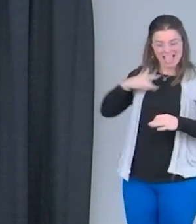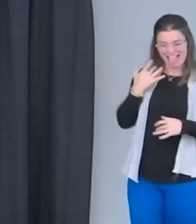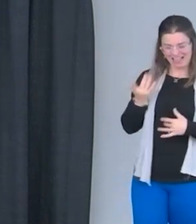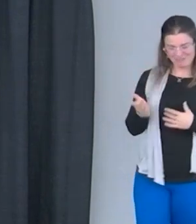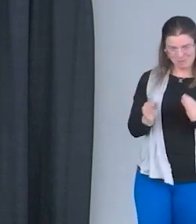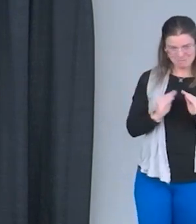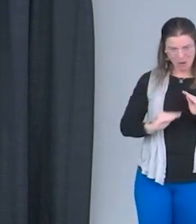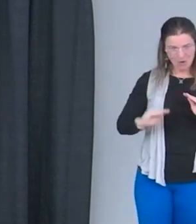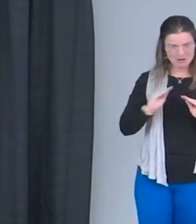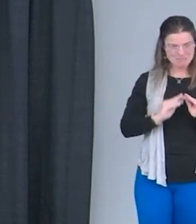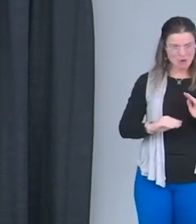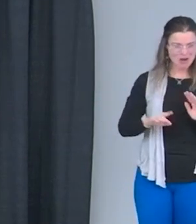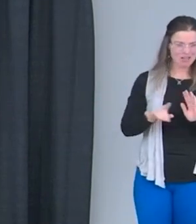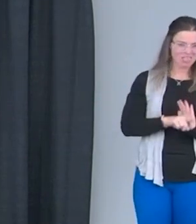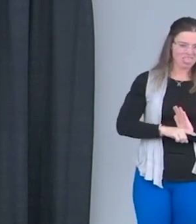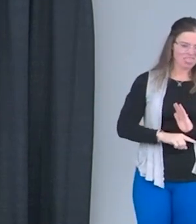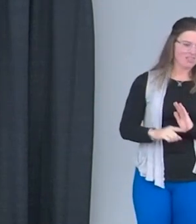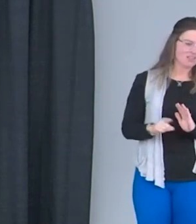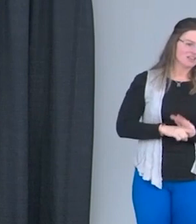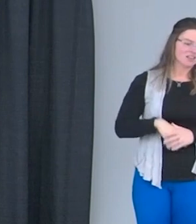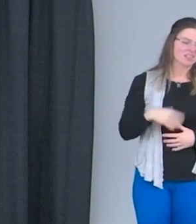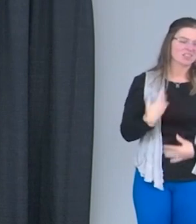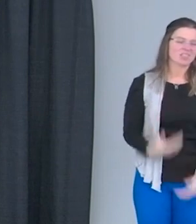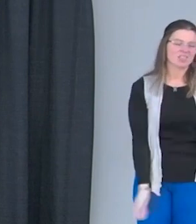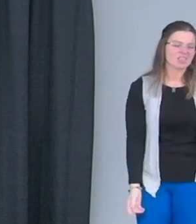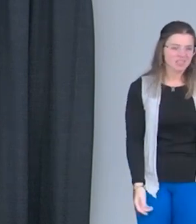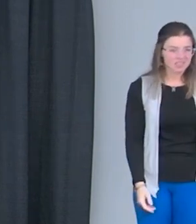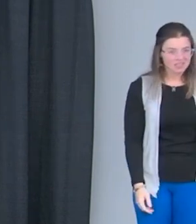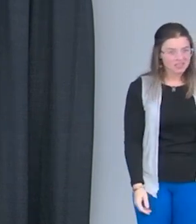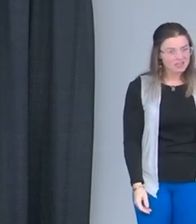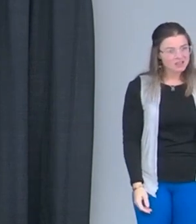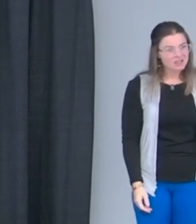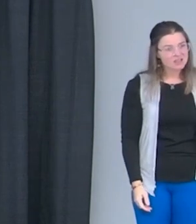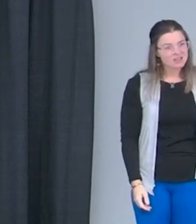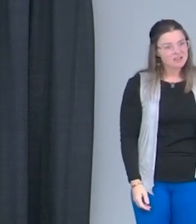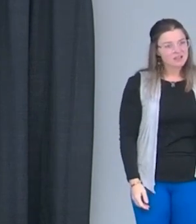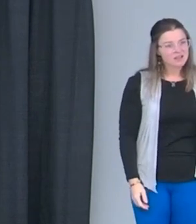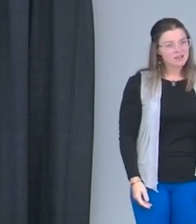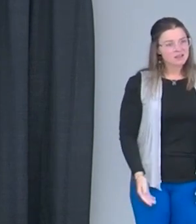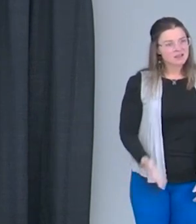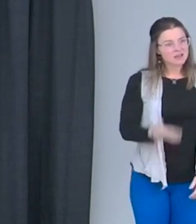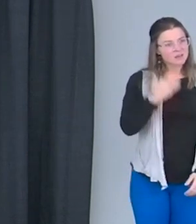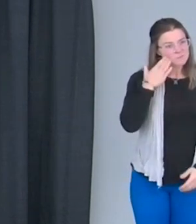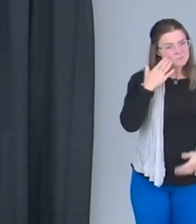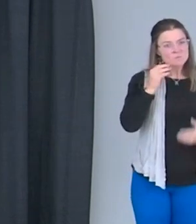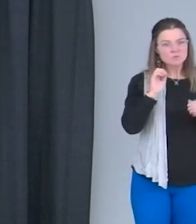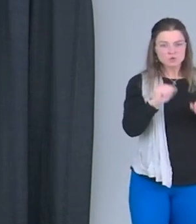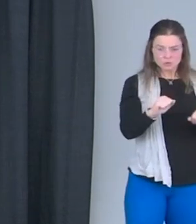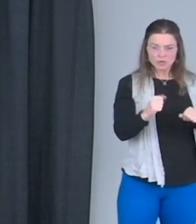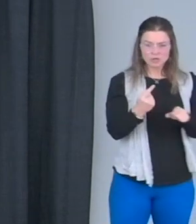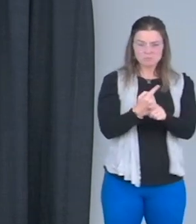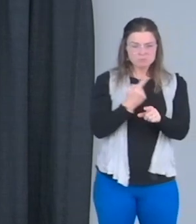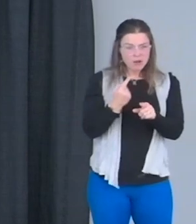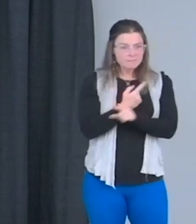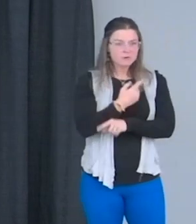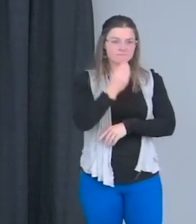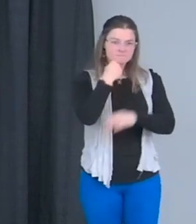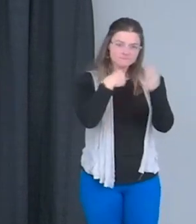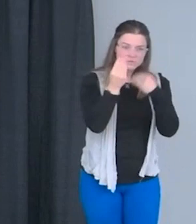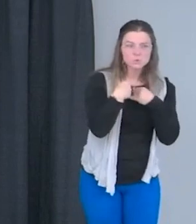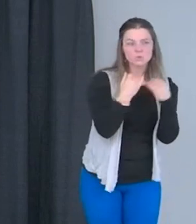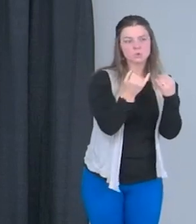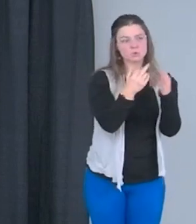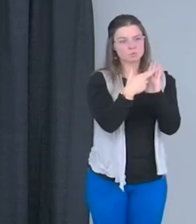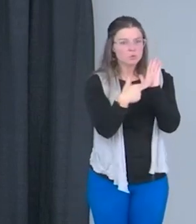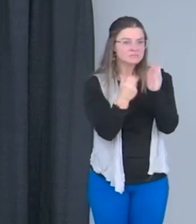and more debilitating. Um, and you know, you could get a proper food guideline, but if you don't